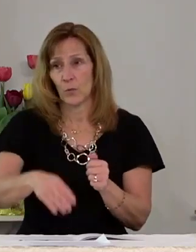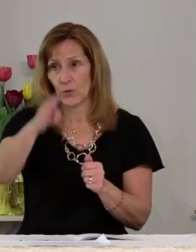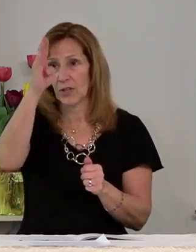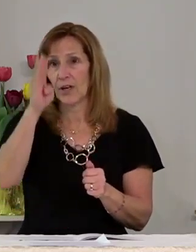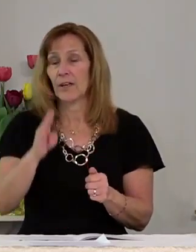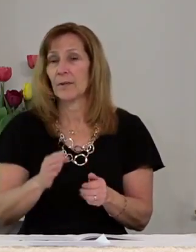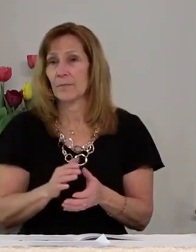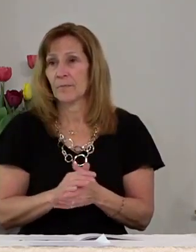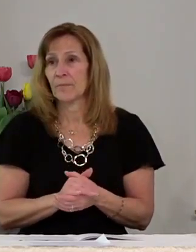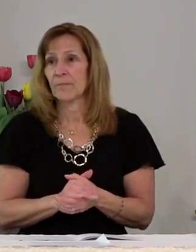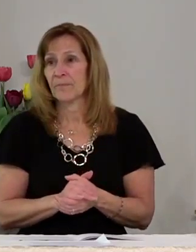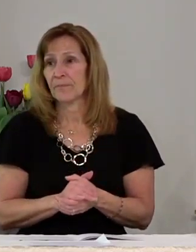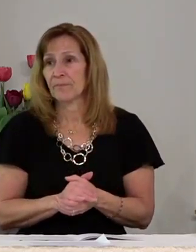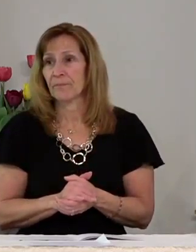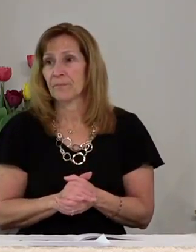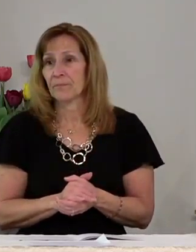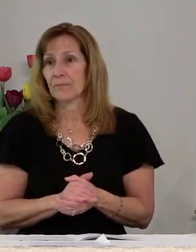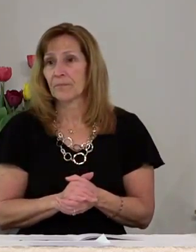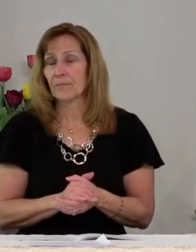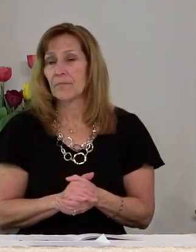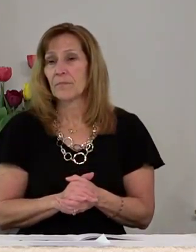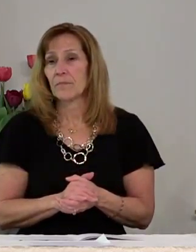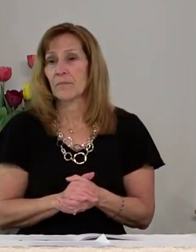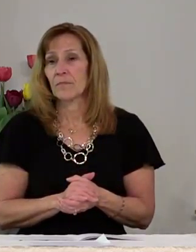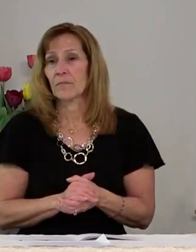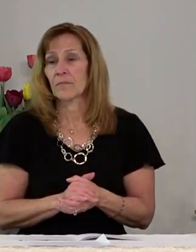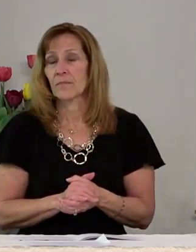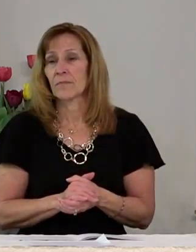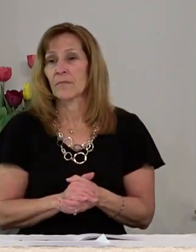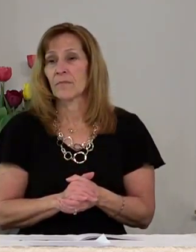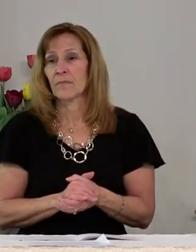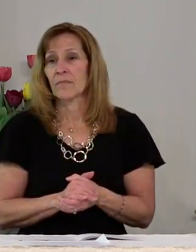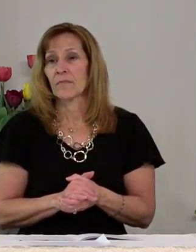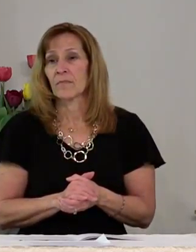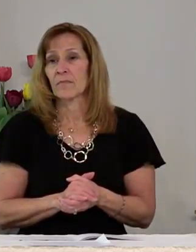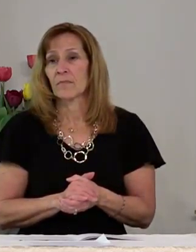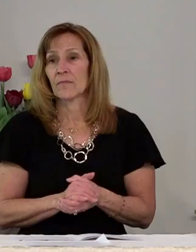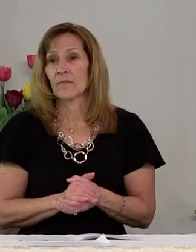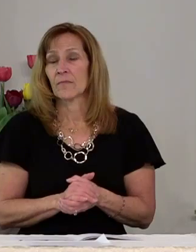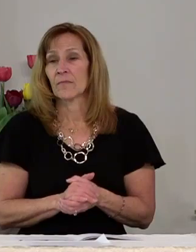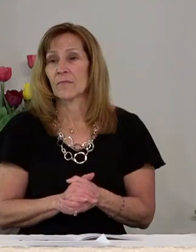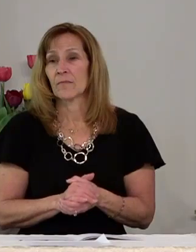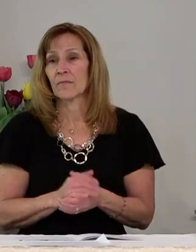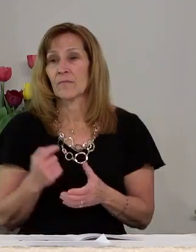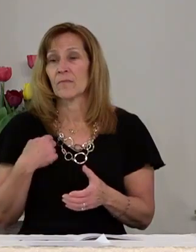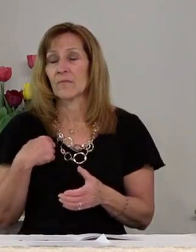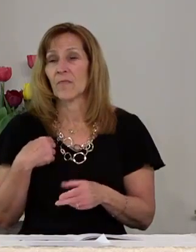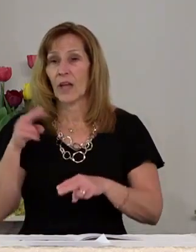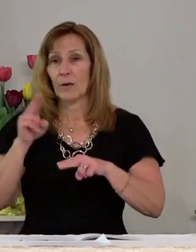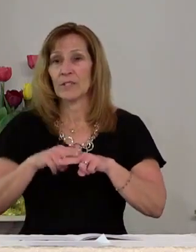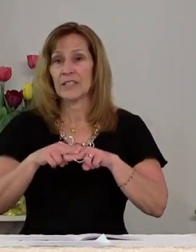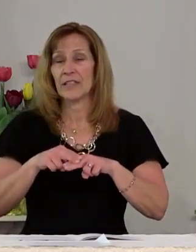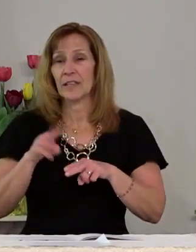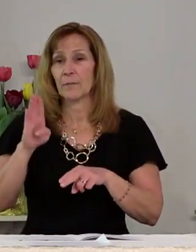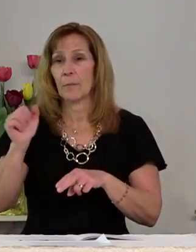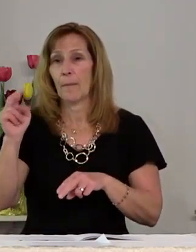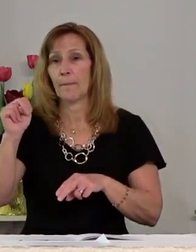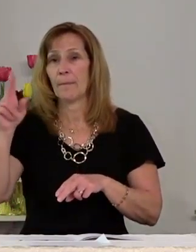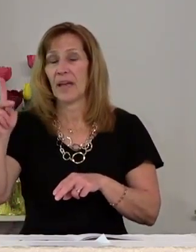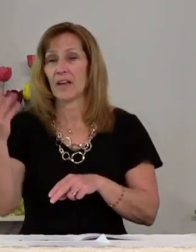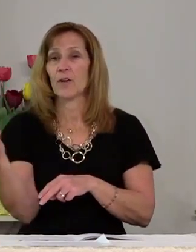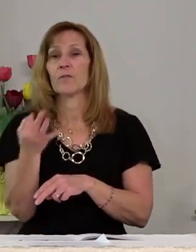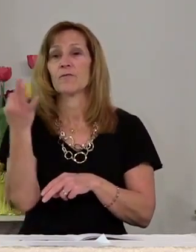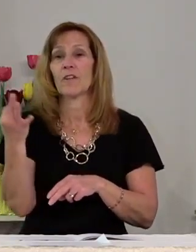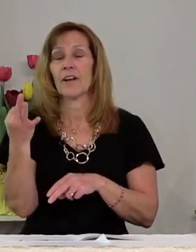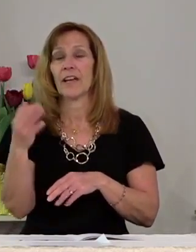was sitting at the bank on Friday after